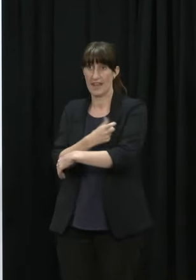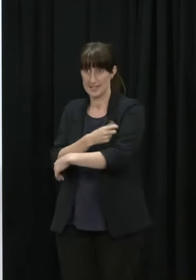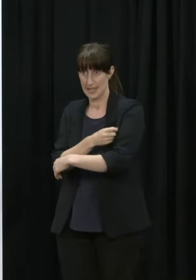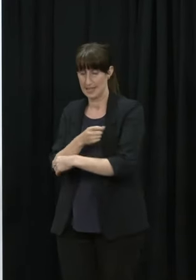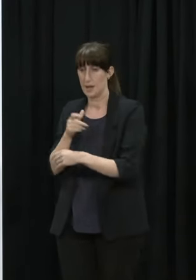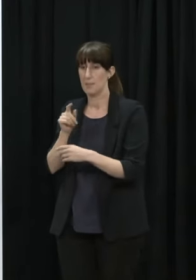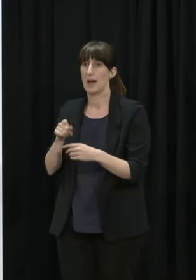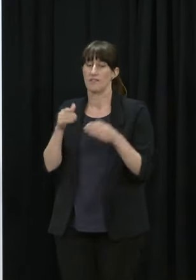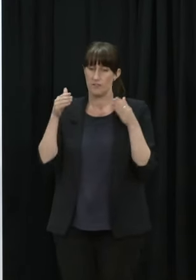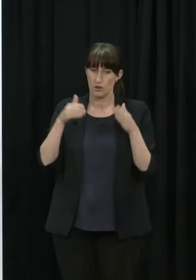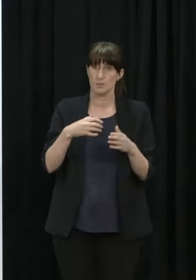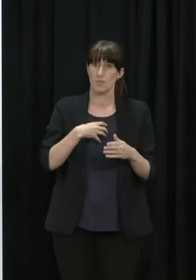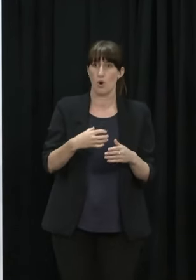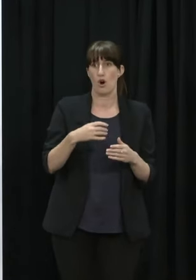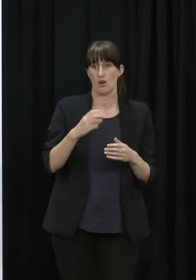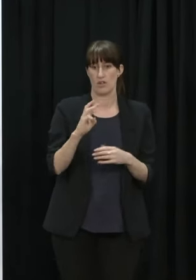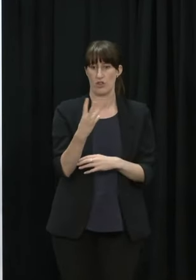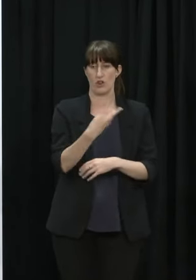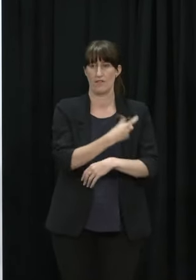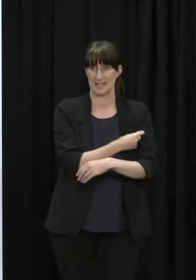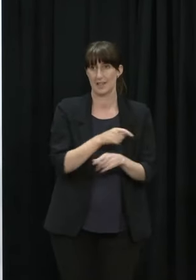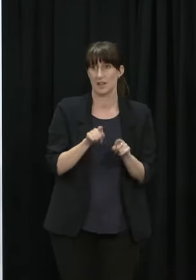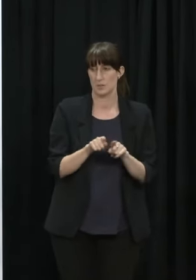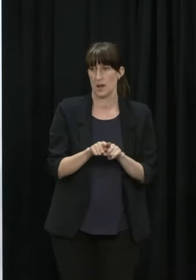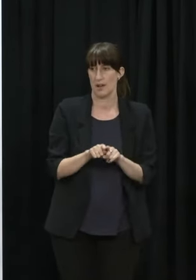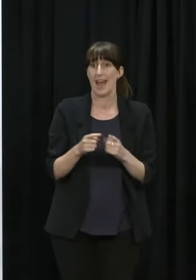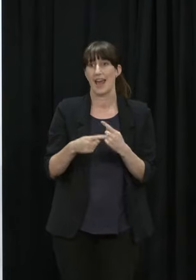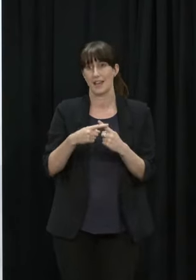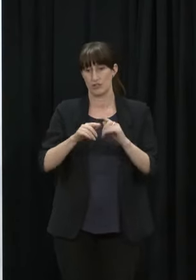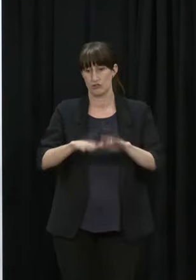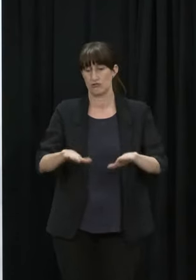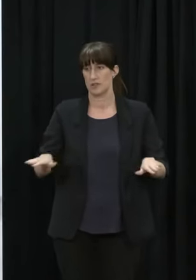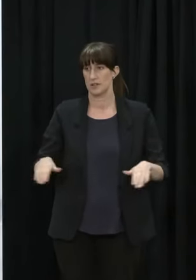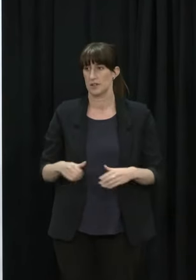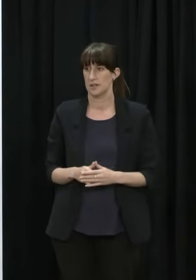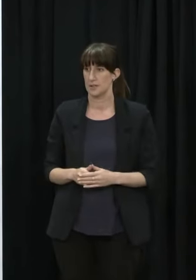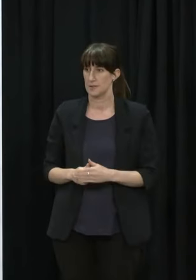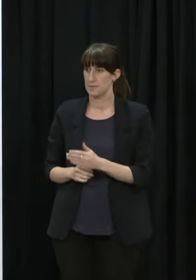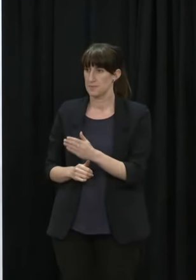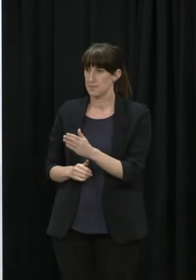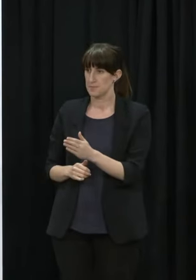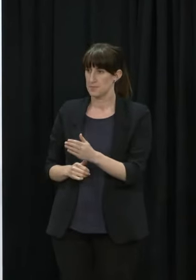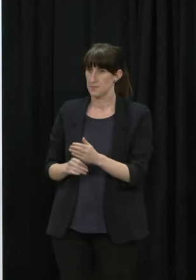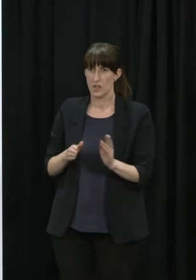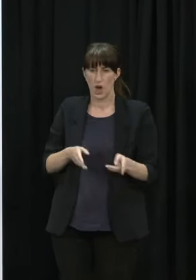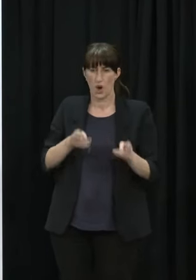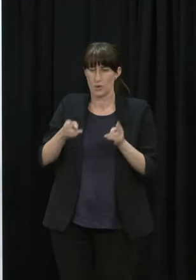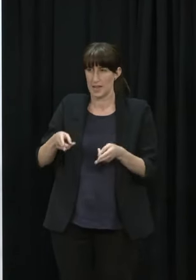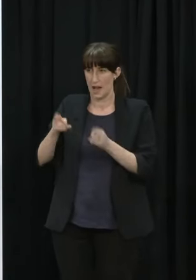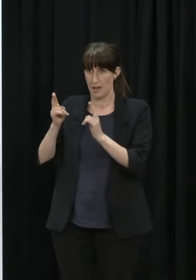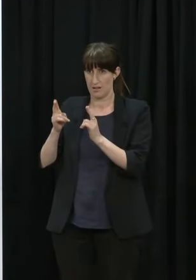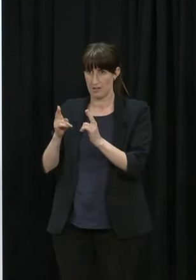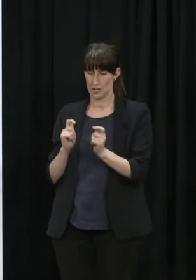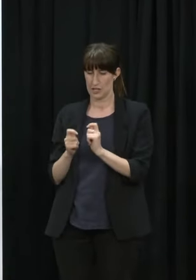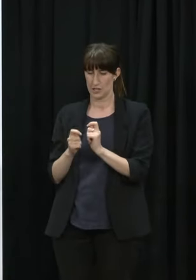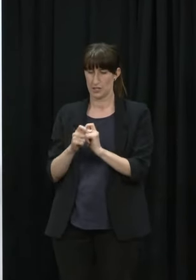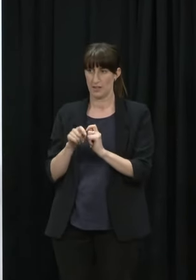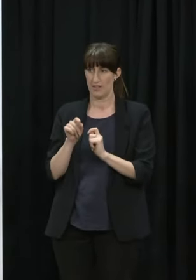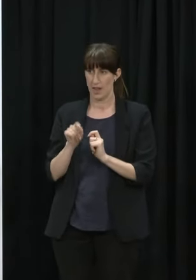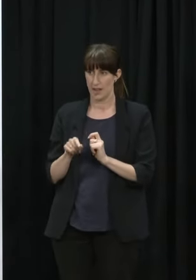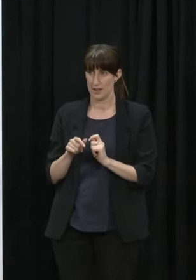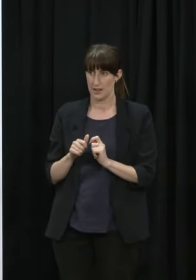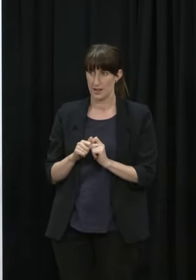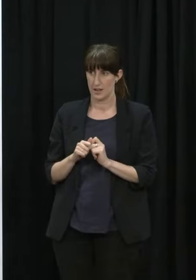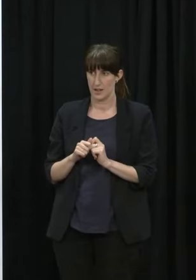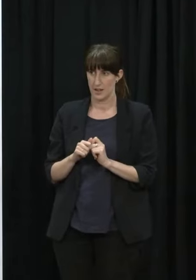for children when you do late Feb or it's probably